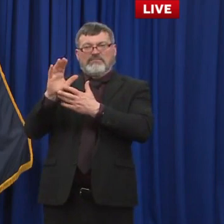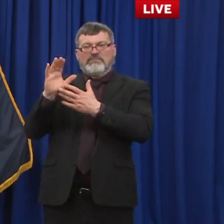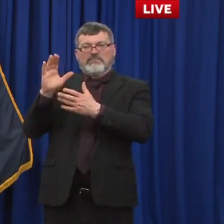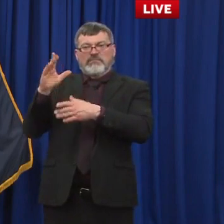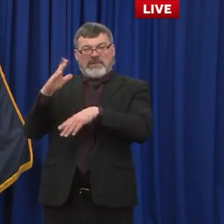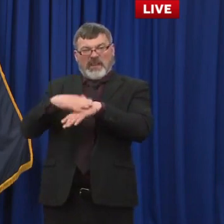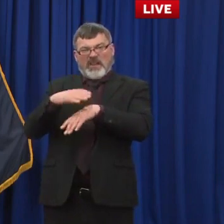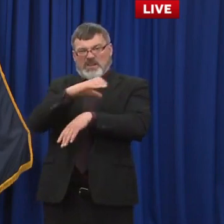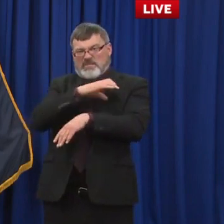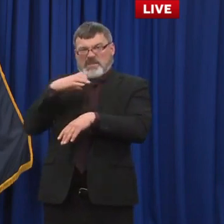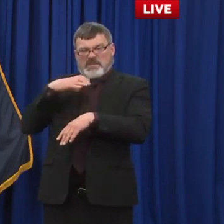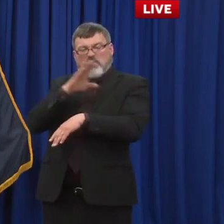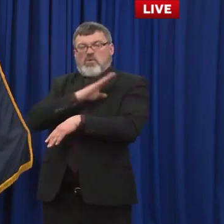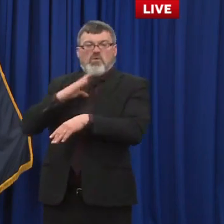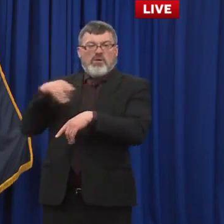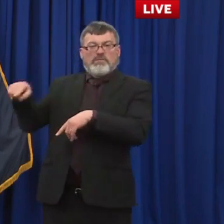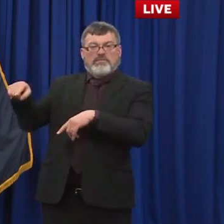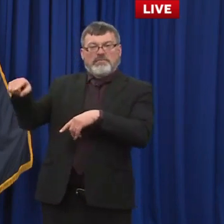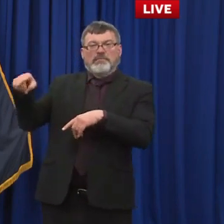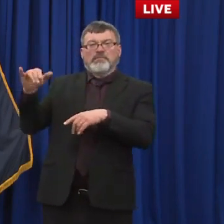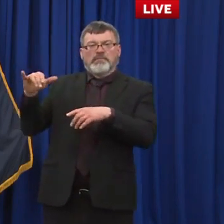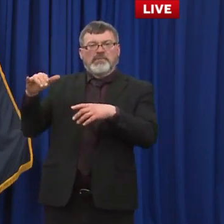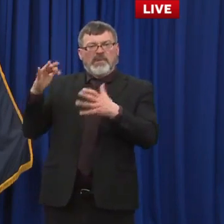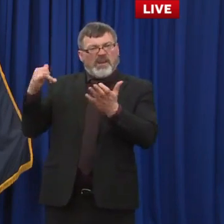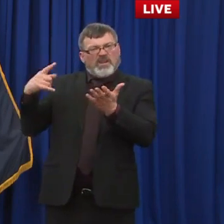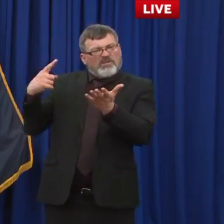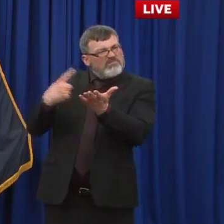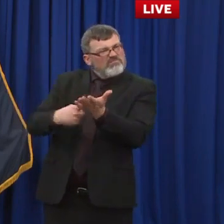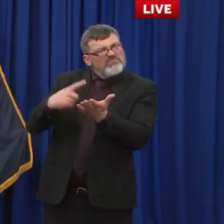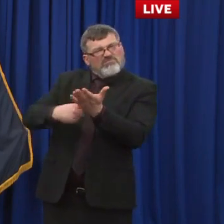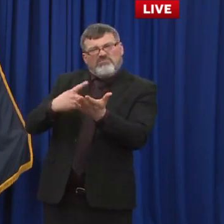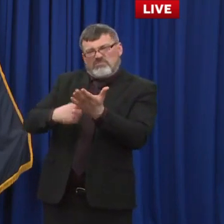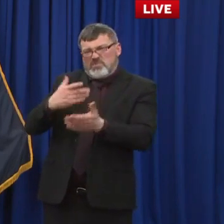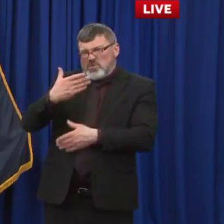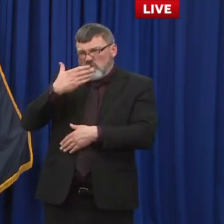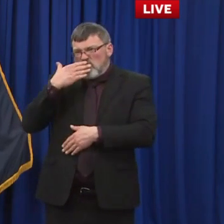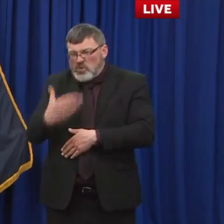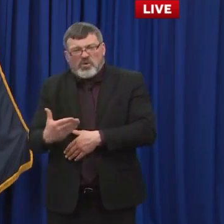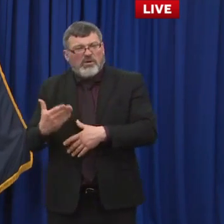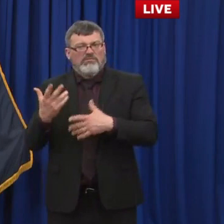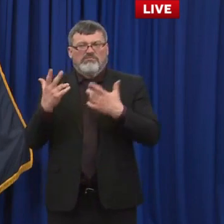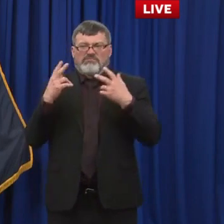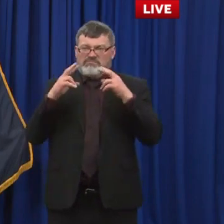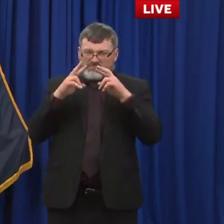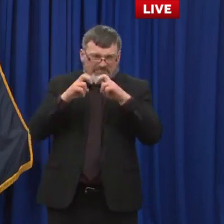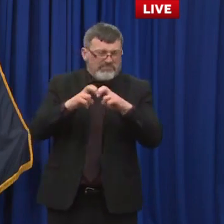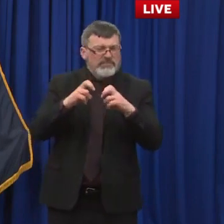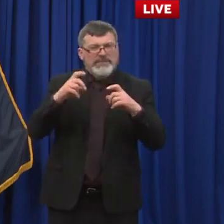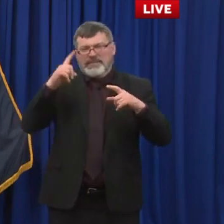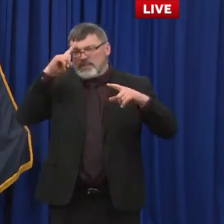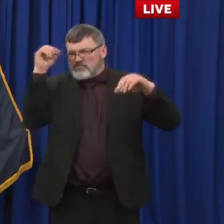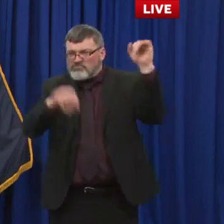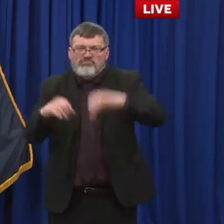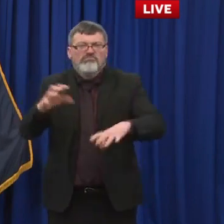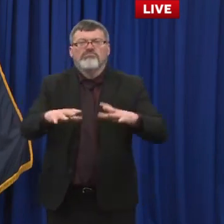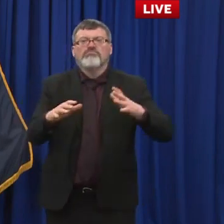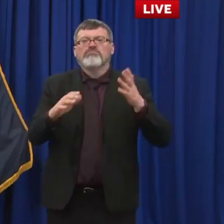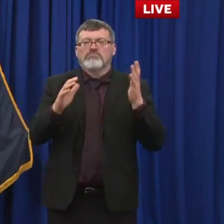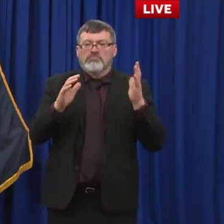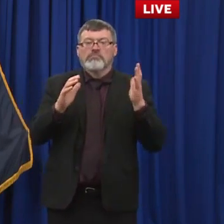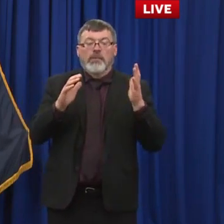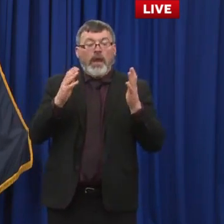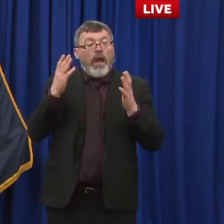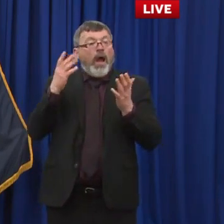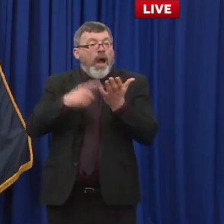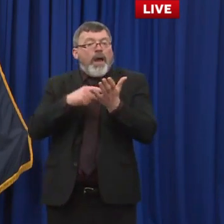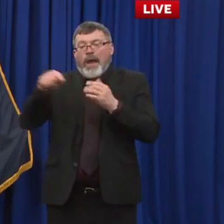years ago uh to really talk about these issues on a community uh spread we all are kind of while we don't agree maybe on every last point and dotting every i and